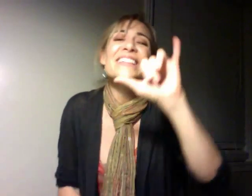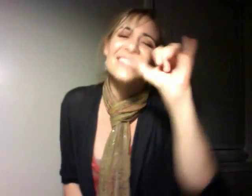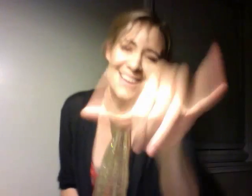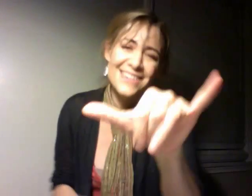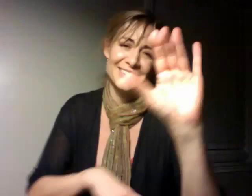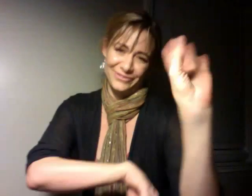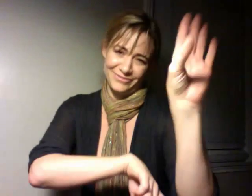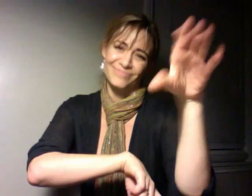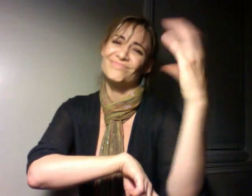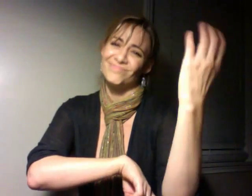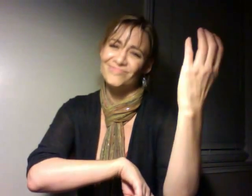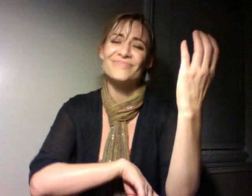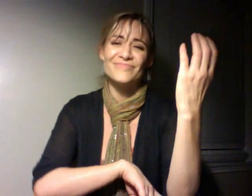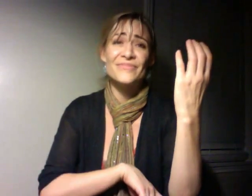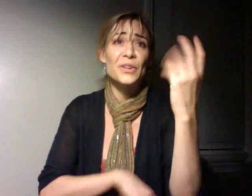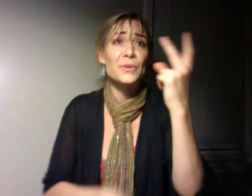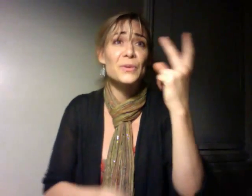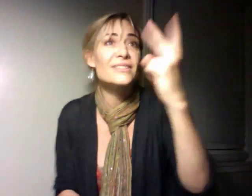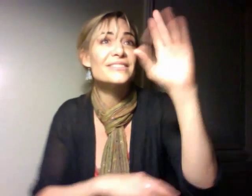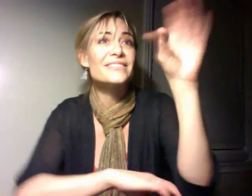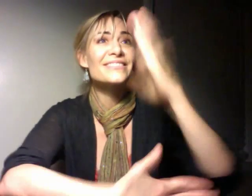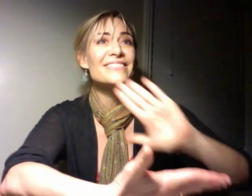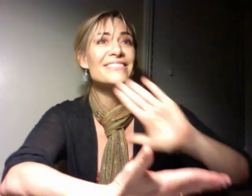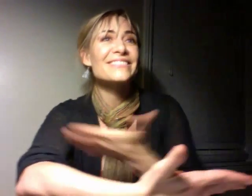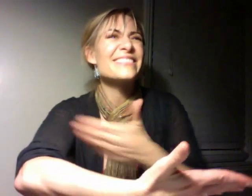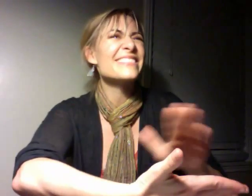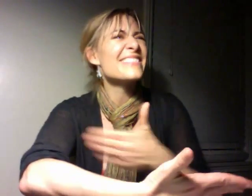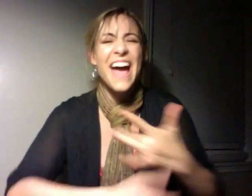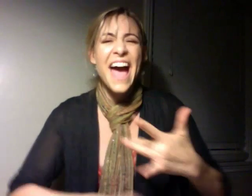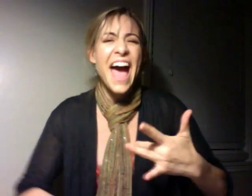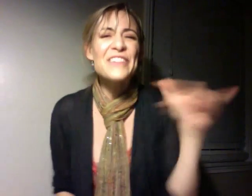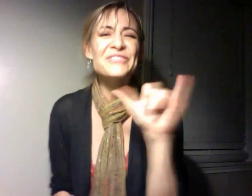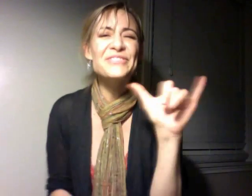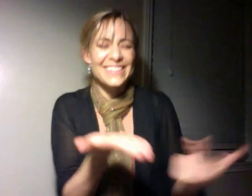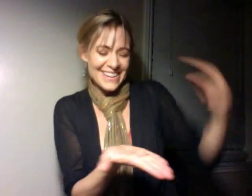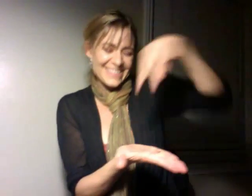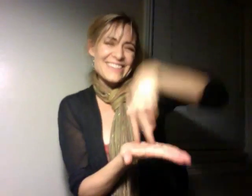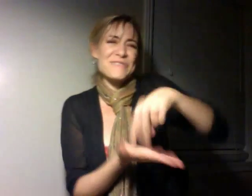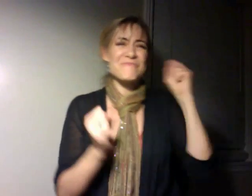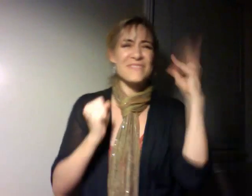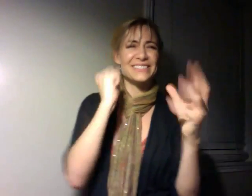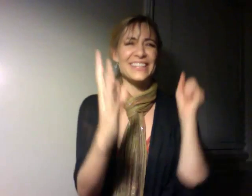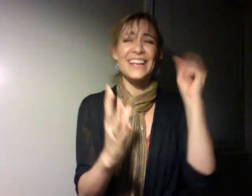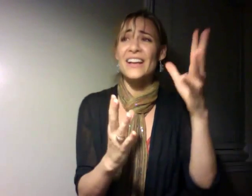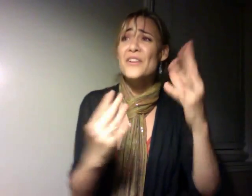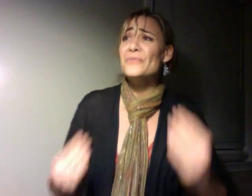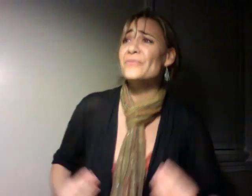that's Christmas time for me. Whenever I hear the Christmas song, I'm going to get up and sing. Wherever